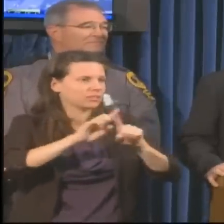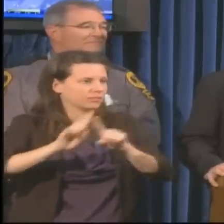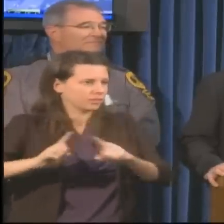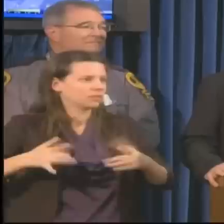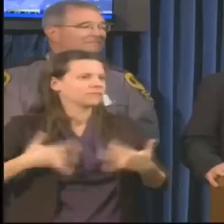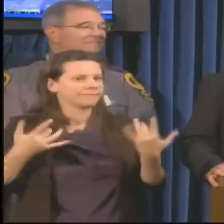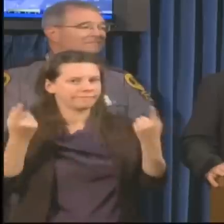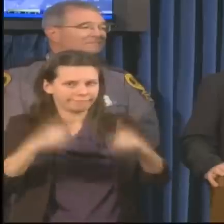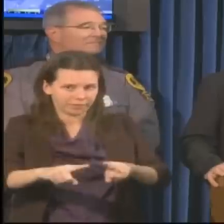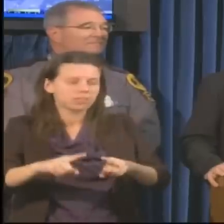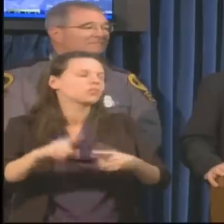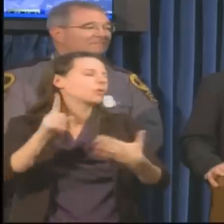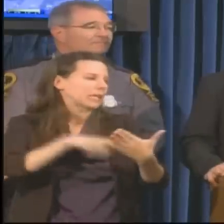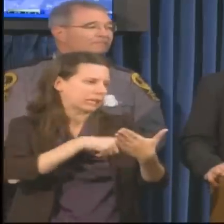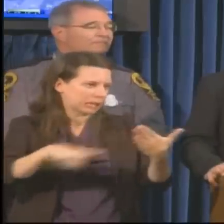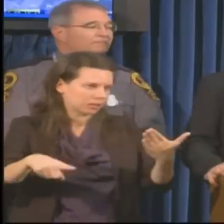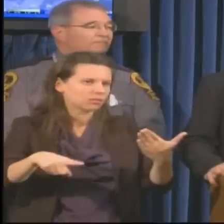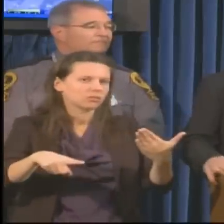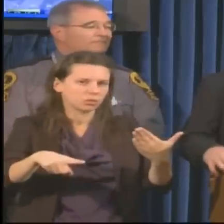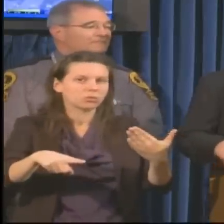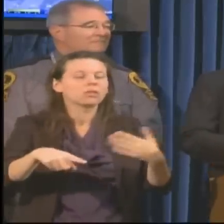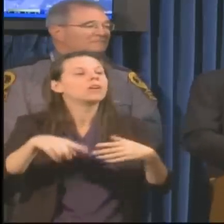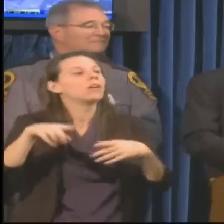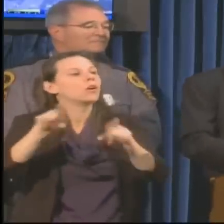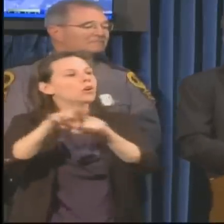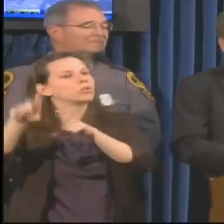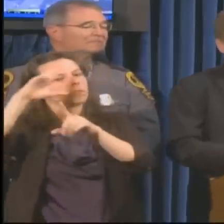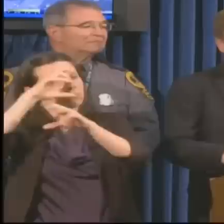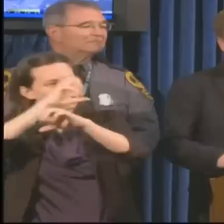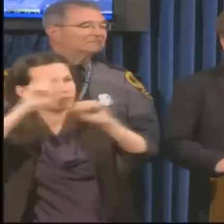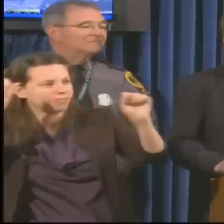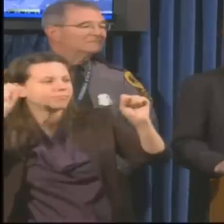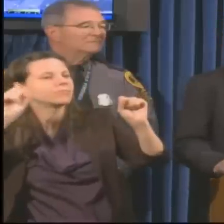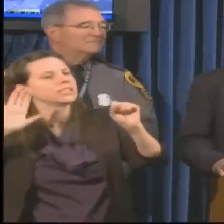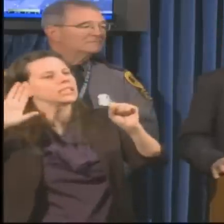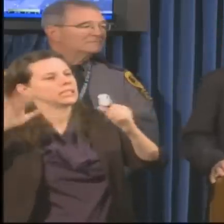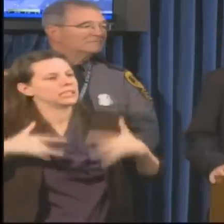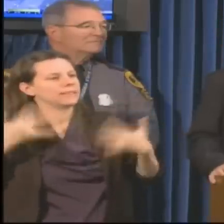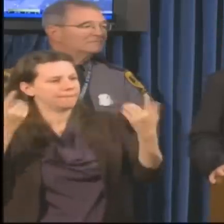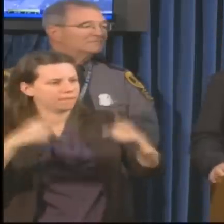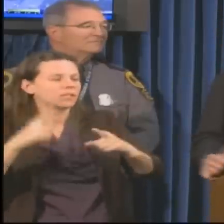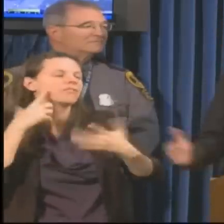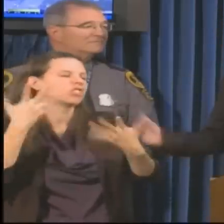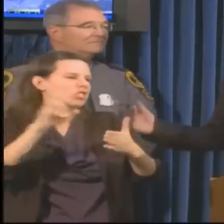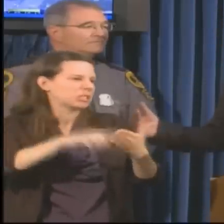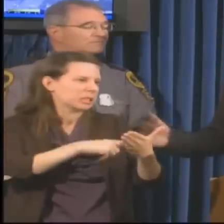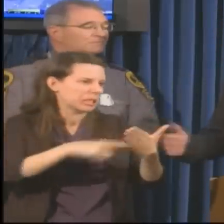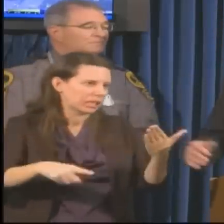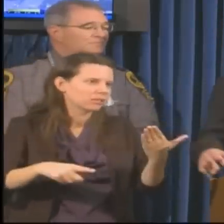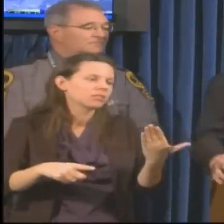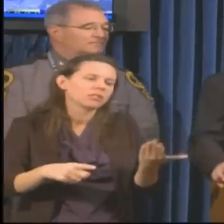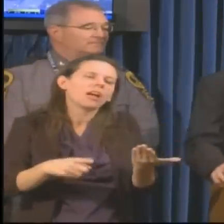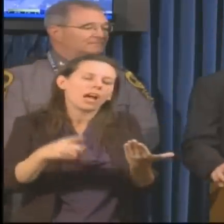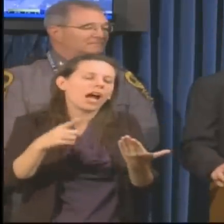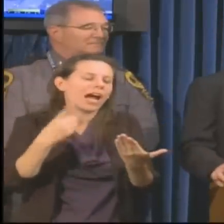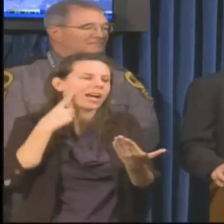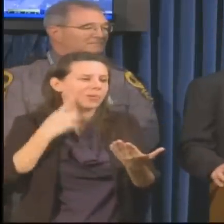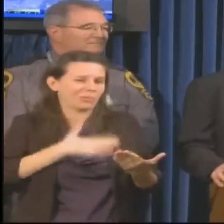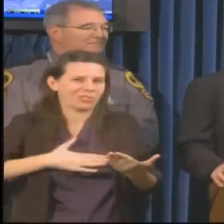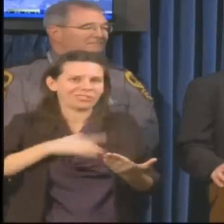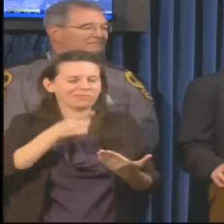The President is doing the same tomorrow. I appreciate the candidates working with us so that there's no interruption with our law enforcement team